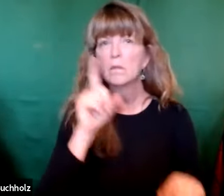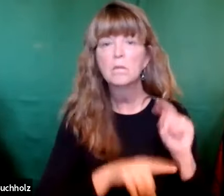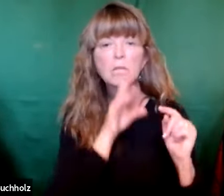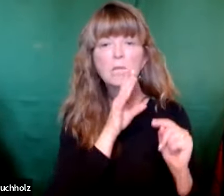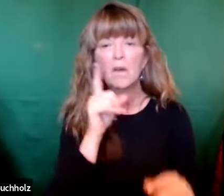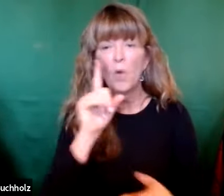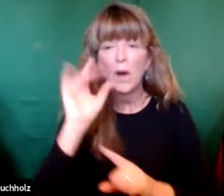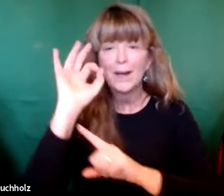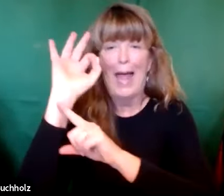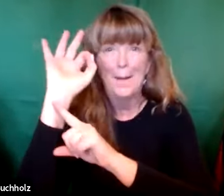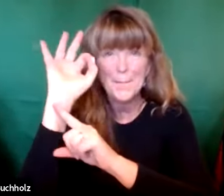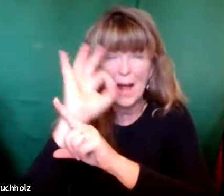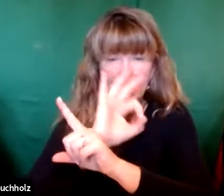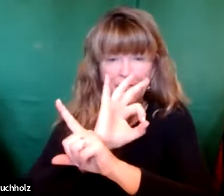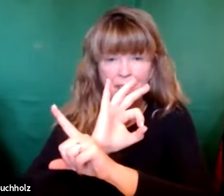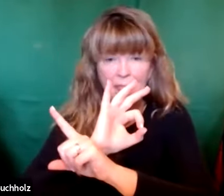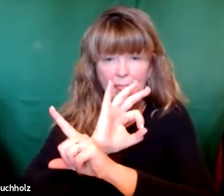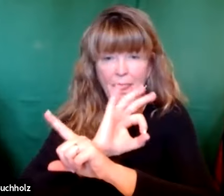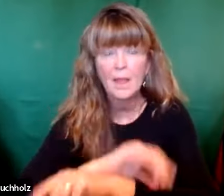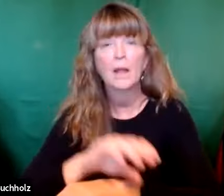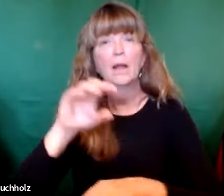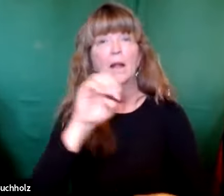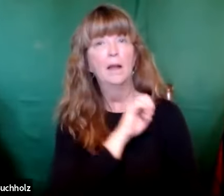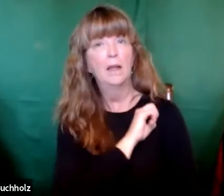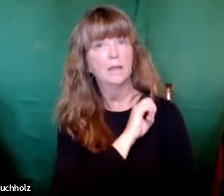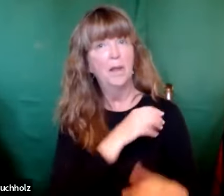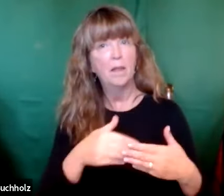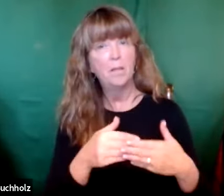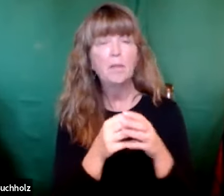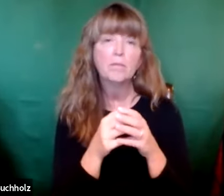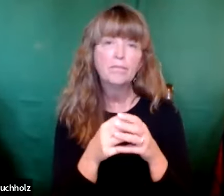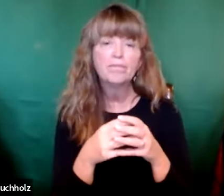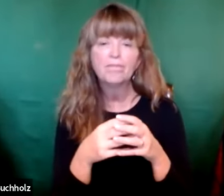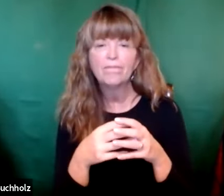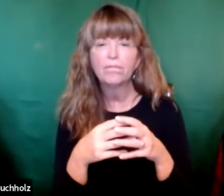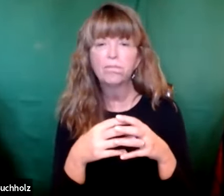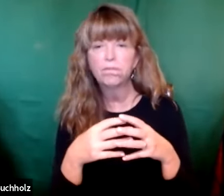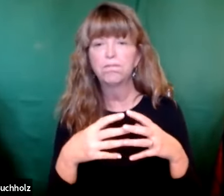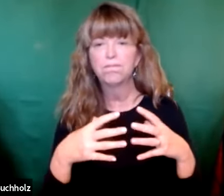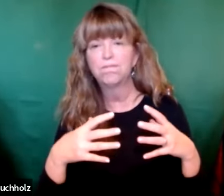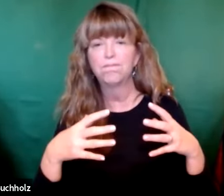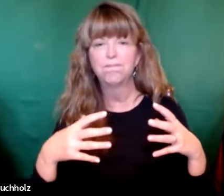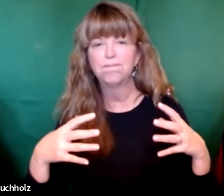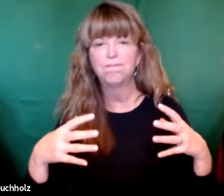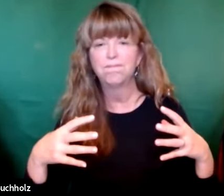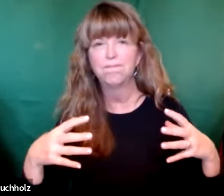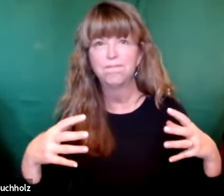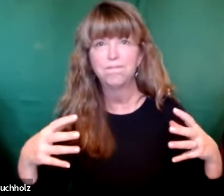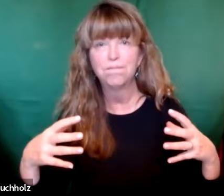So Zachariah was silenced. He was mute. He was unable to speak for eight months. And the baby grew in